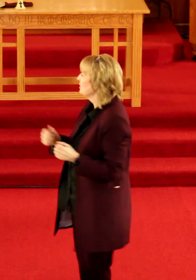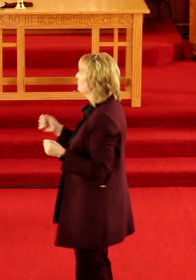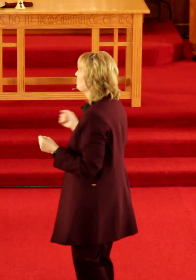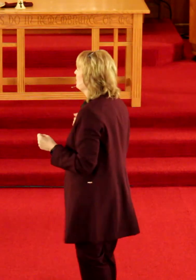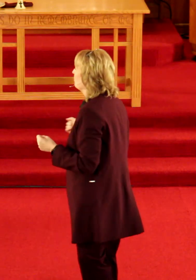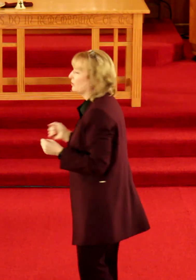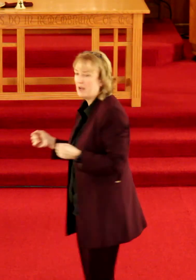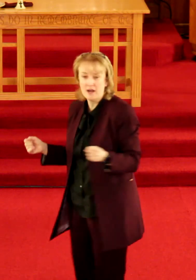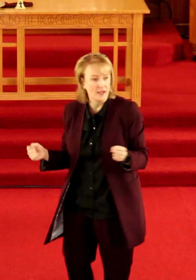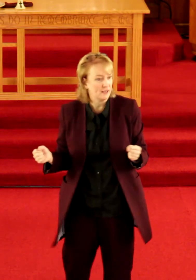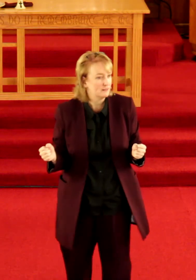think you say the word I